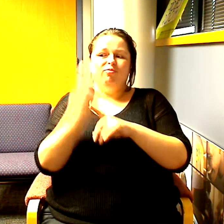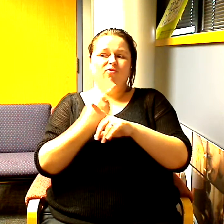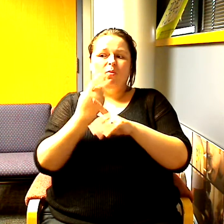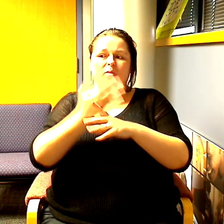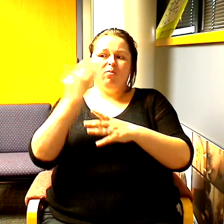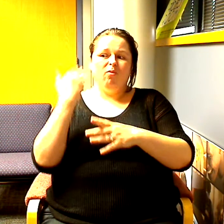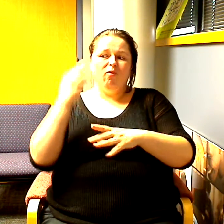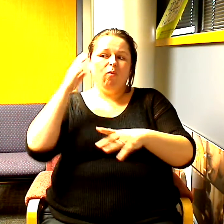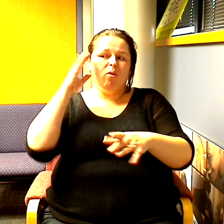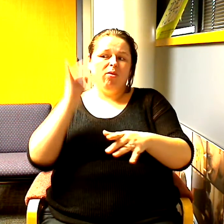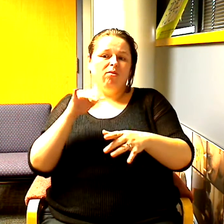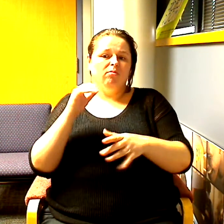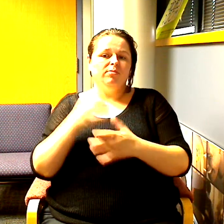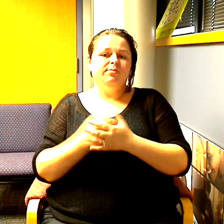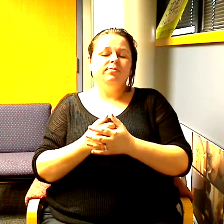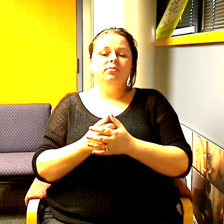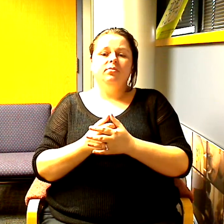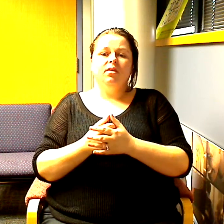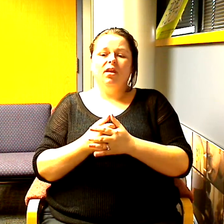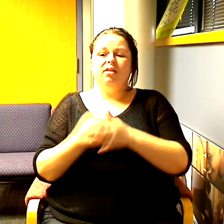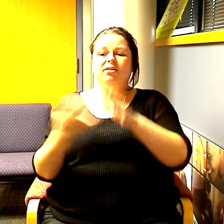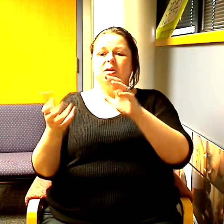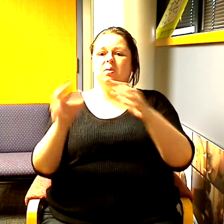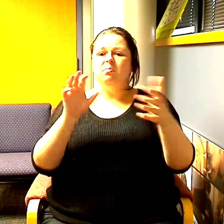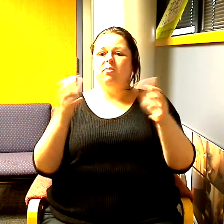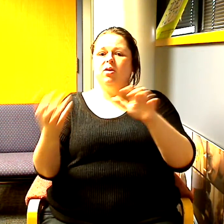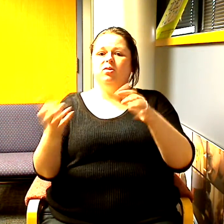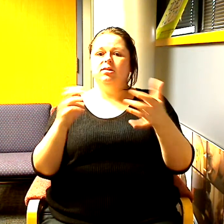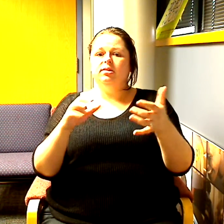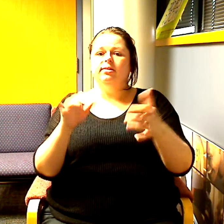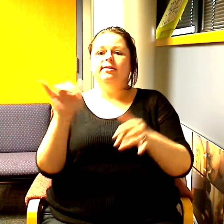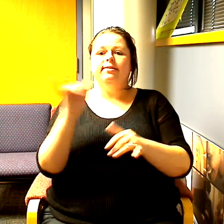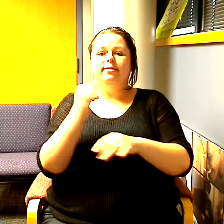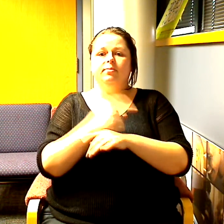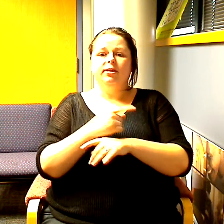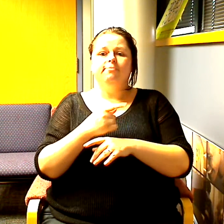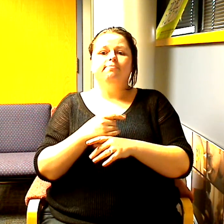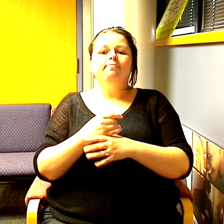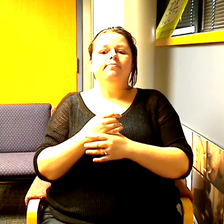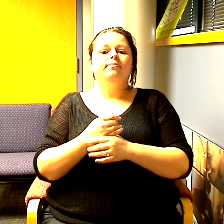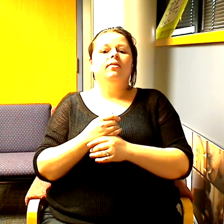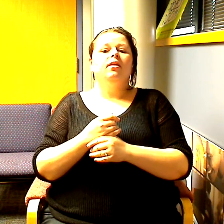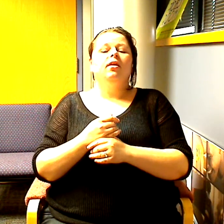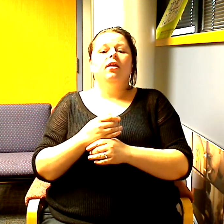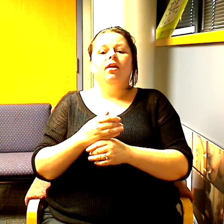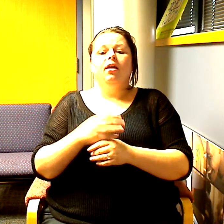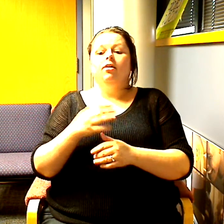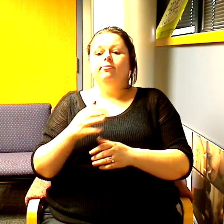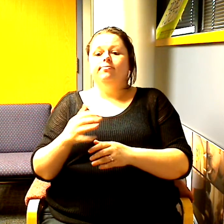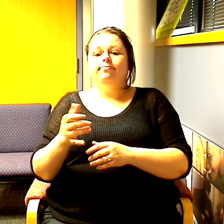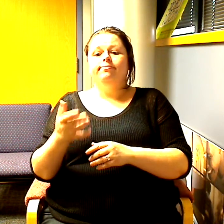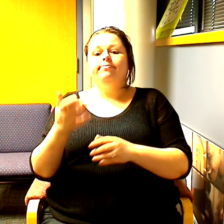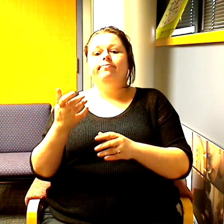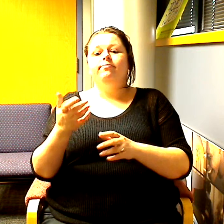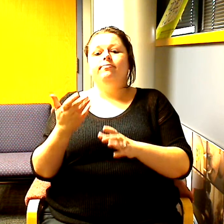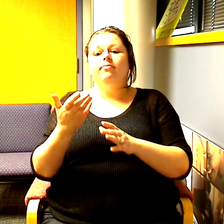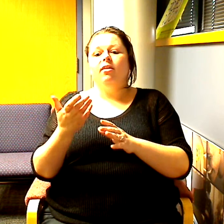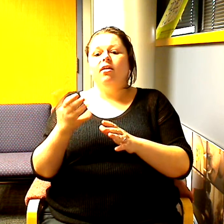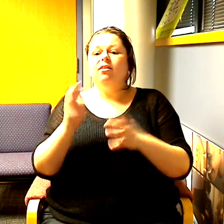here's me on the same day as this shoot my friend got to come with me here's me at a slumber party a few days before I shot French